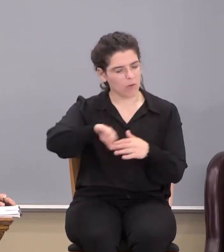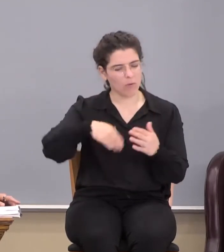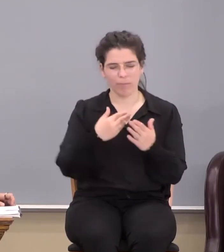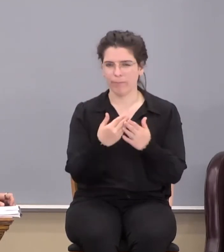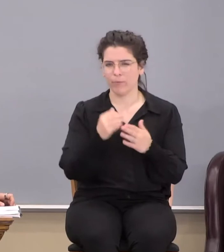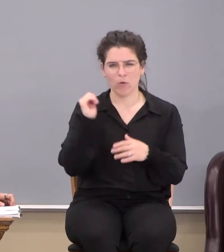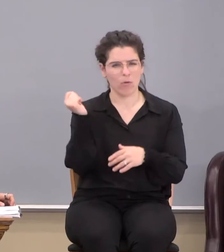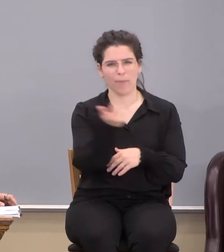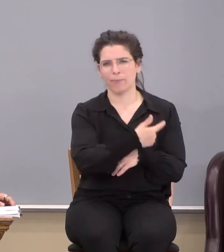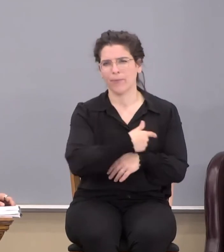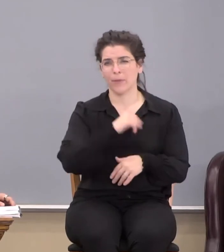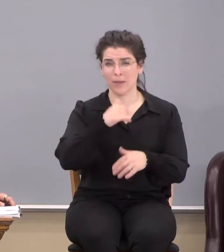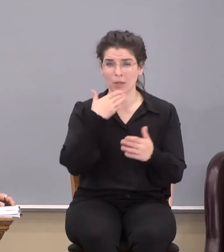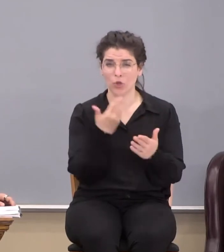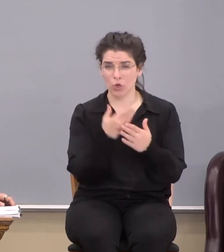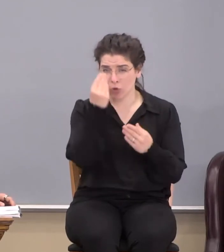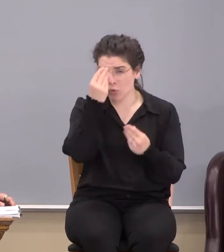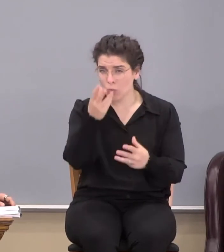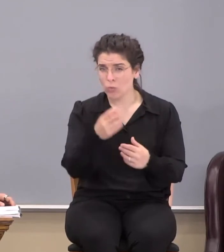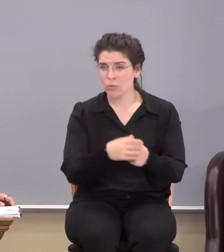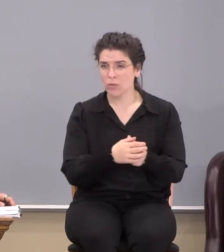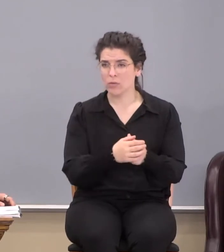Is that good? Is that good news?